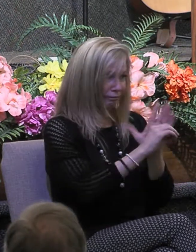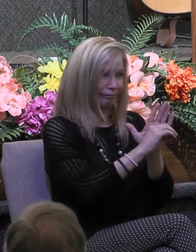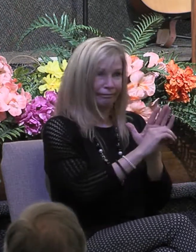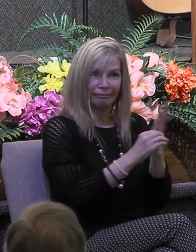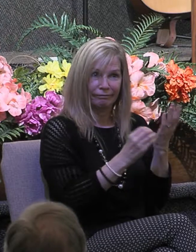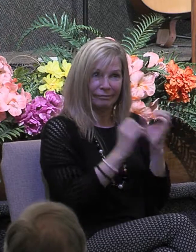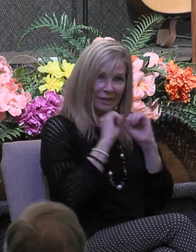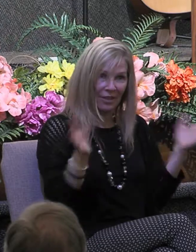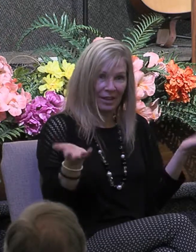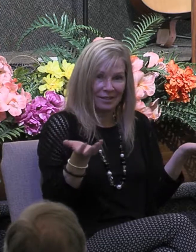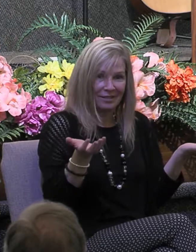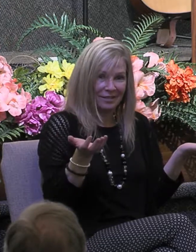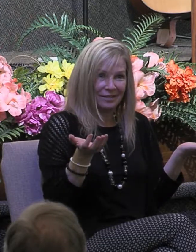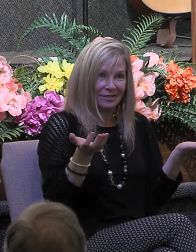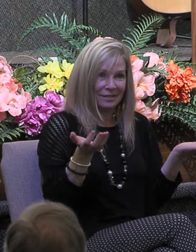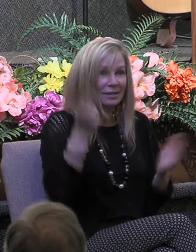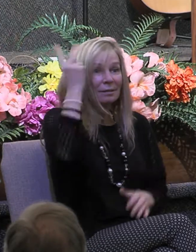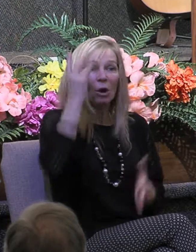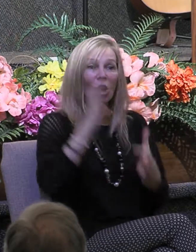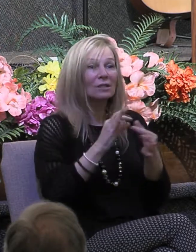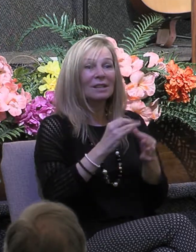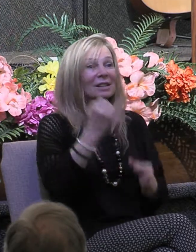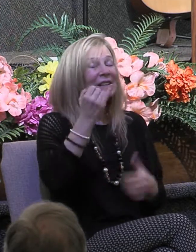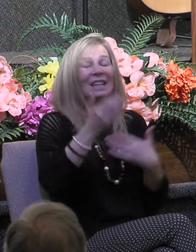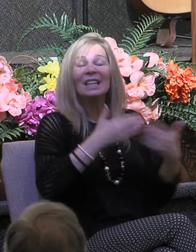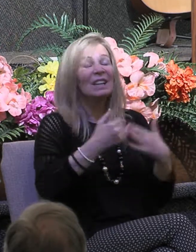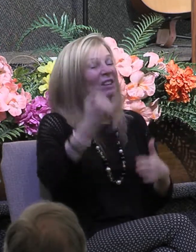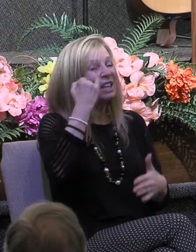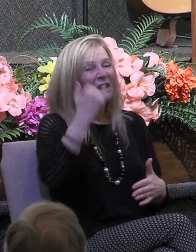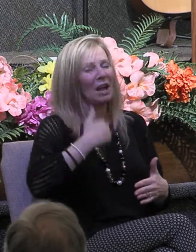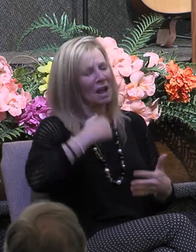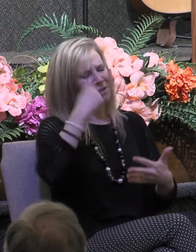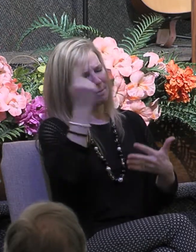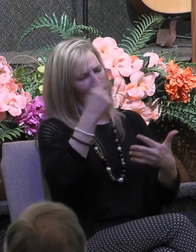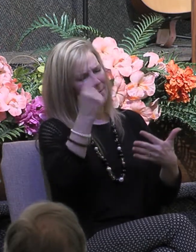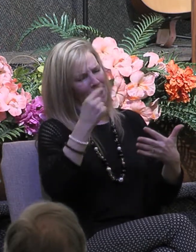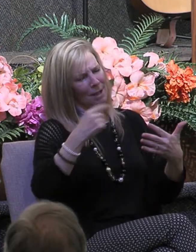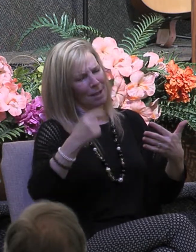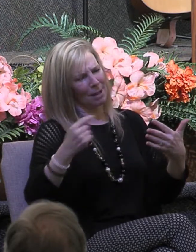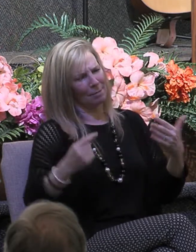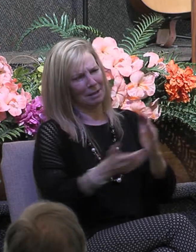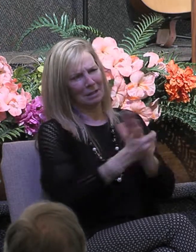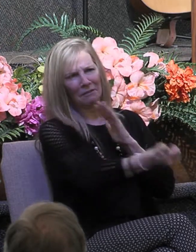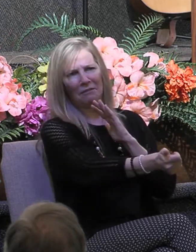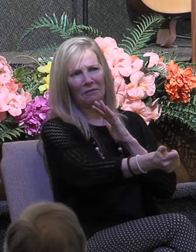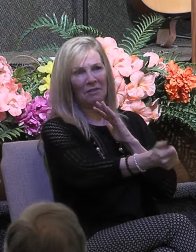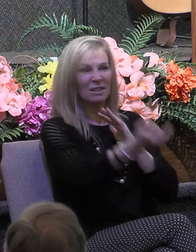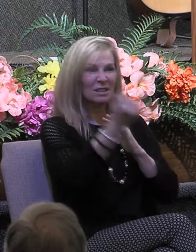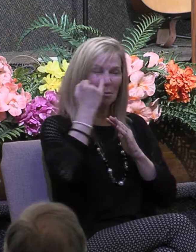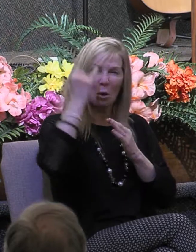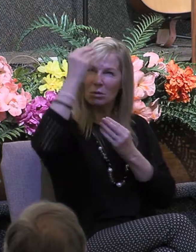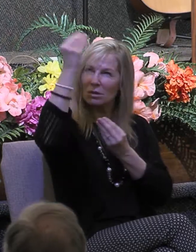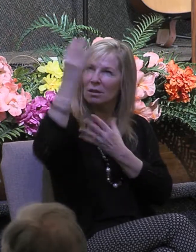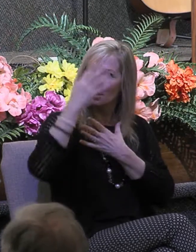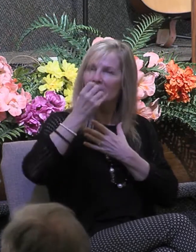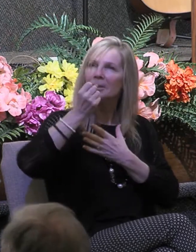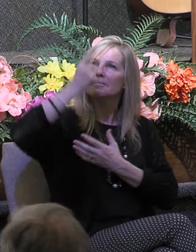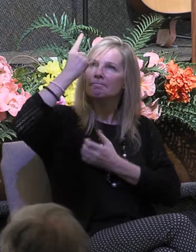Paul says if I have all kinds of prophetic abilities and I'm able to understand all biblical mysteries